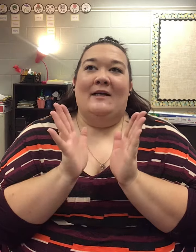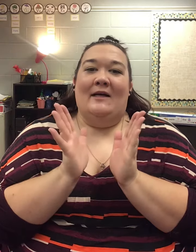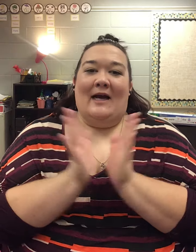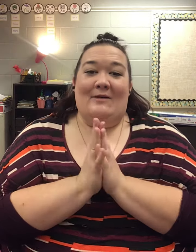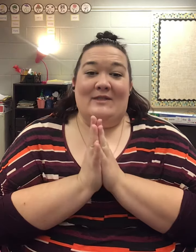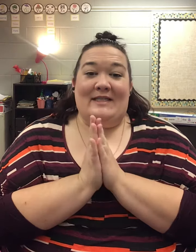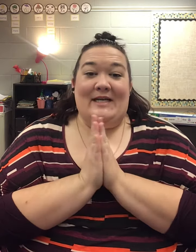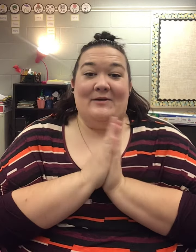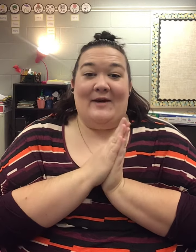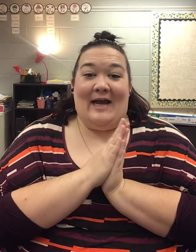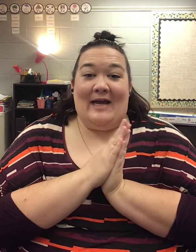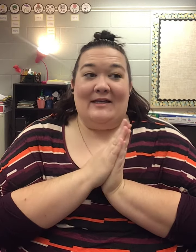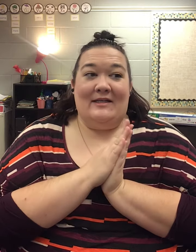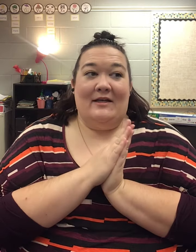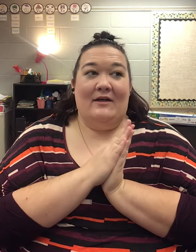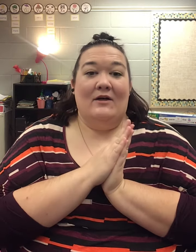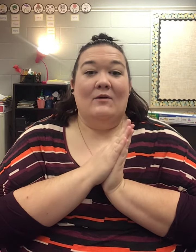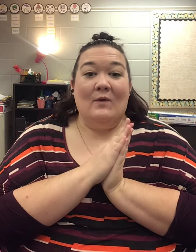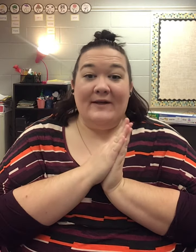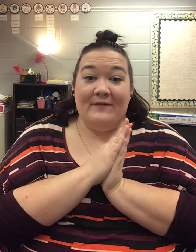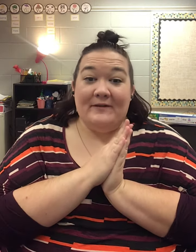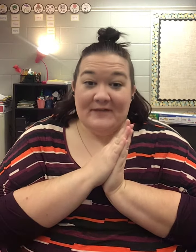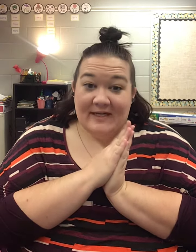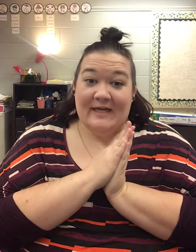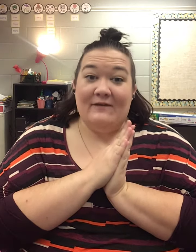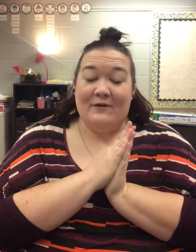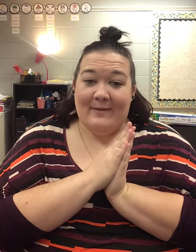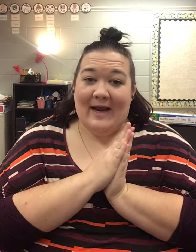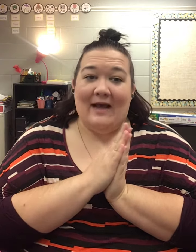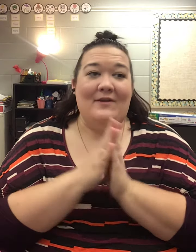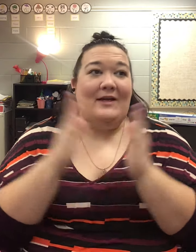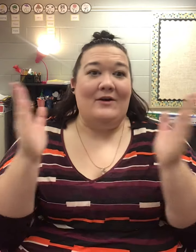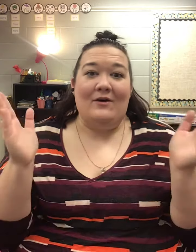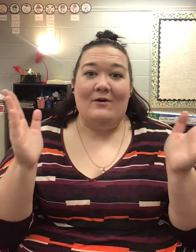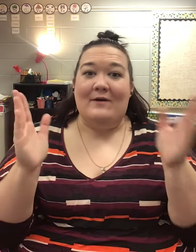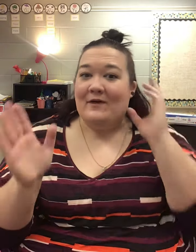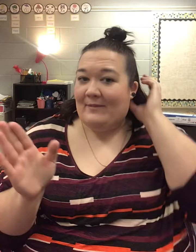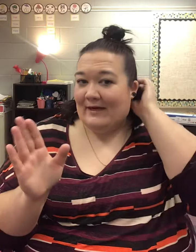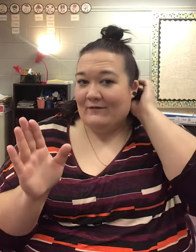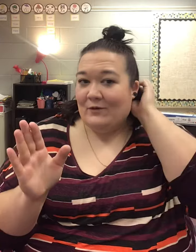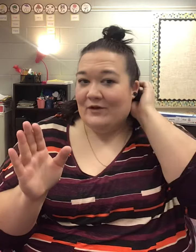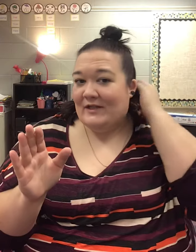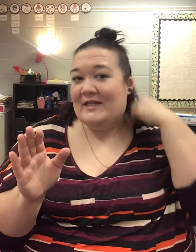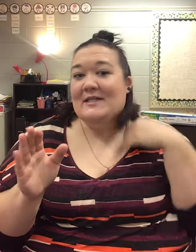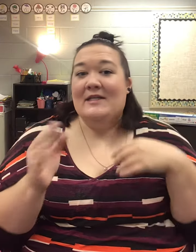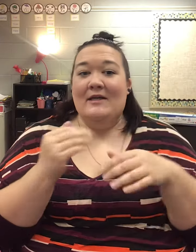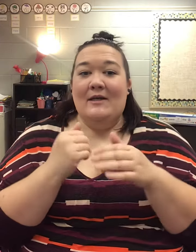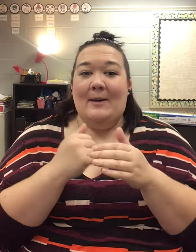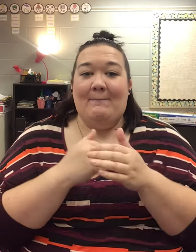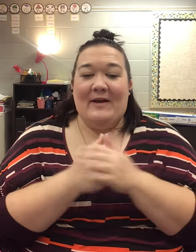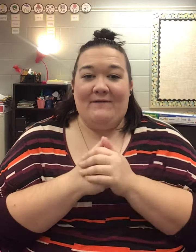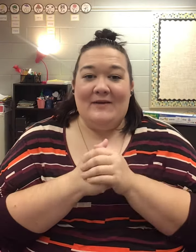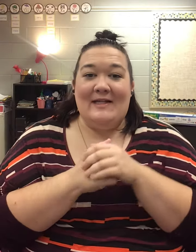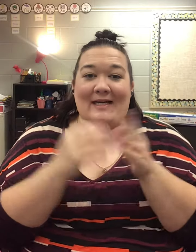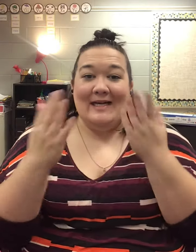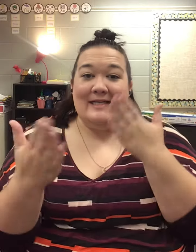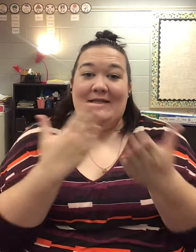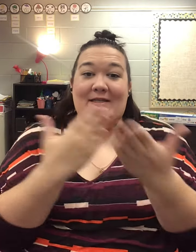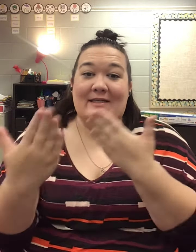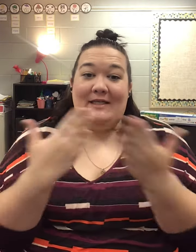I will see you at 115 for math. I know I've gone back and forth on this, but I feel like I need to see